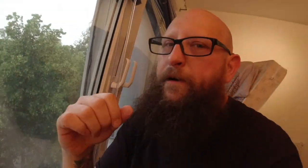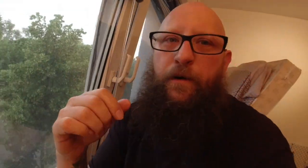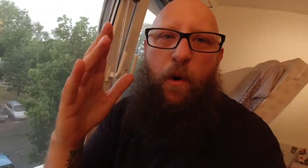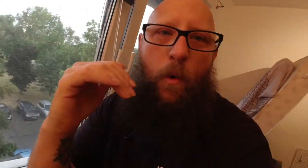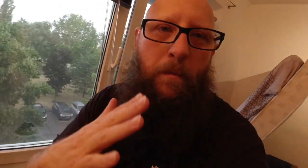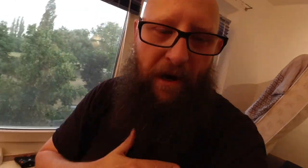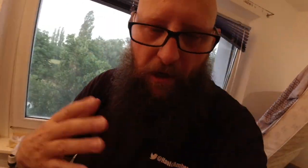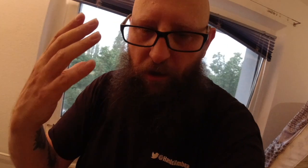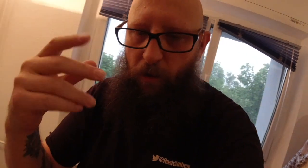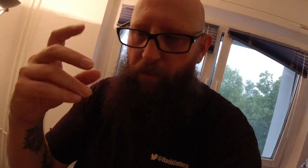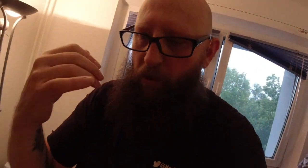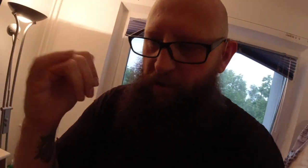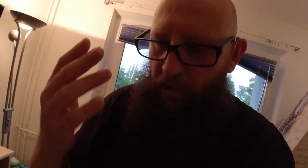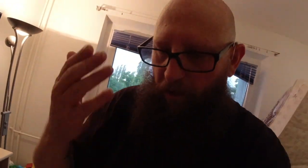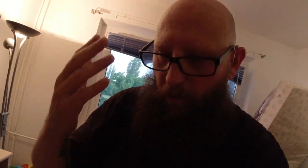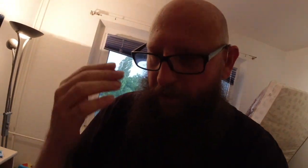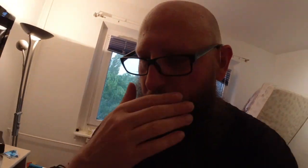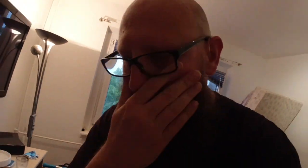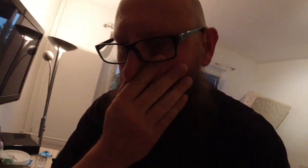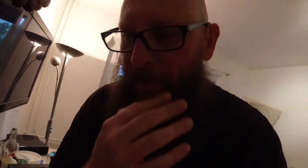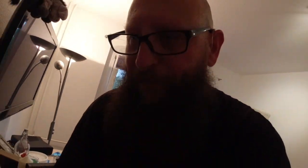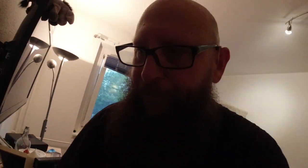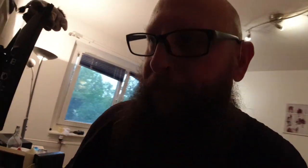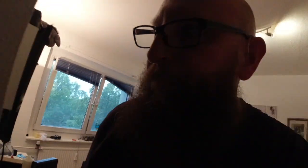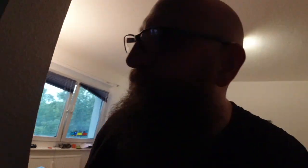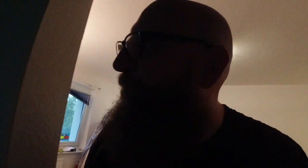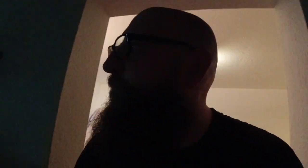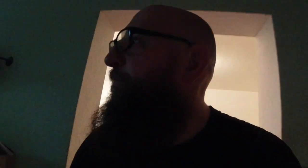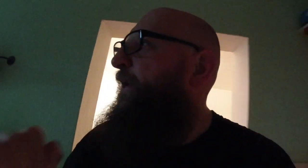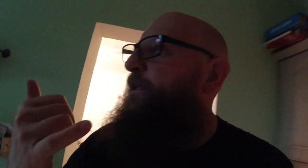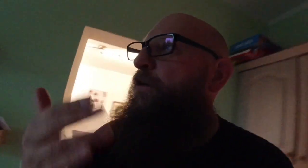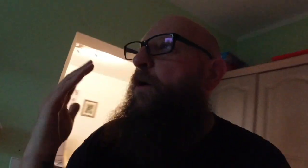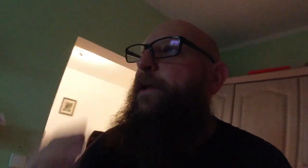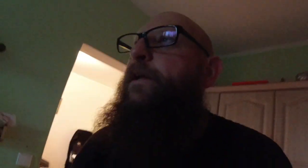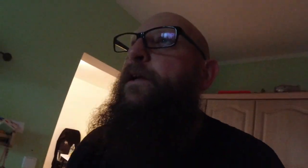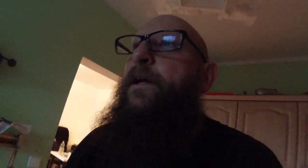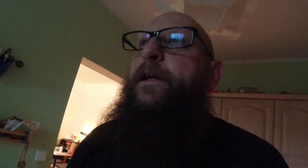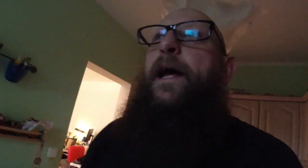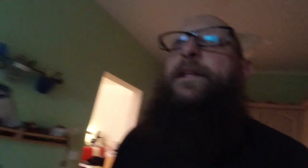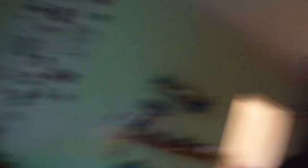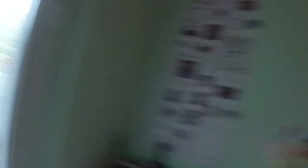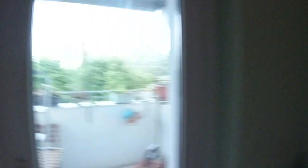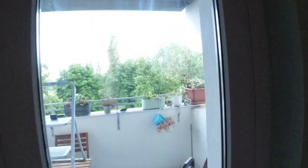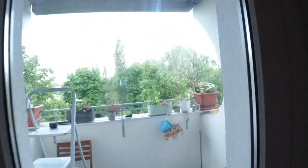I hope my GoPro is still going, and it's still going, and it's still going, look at that.